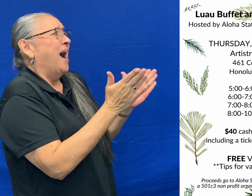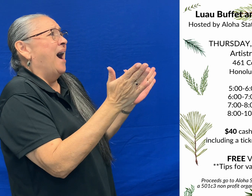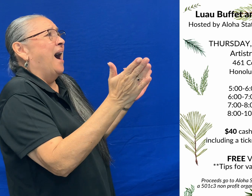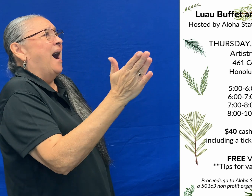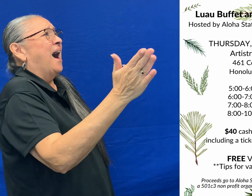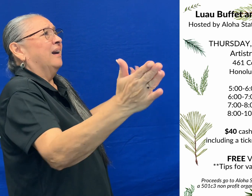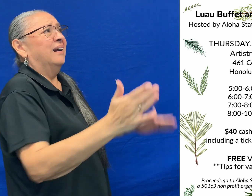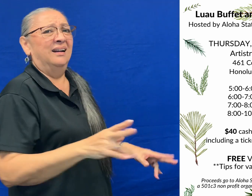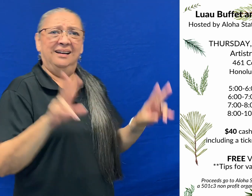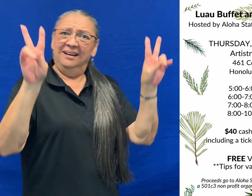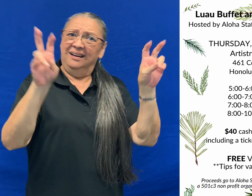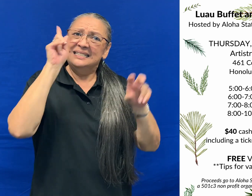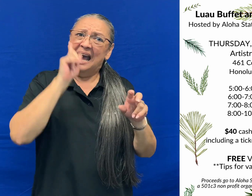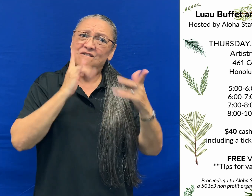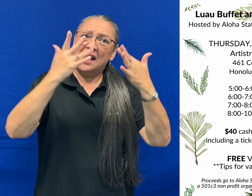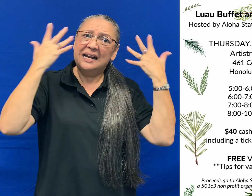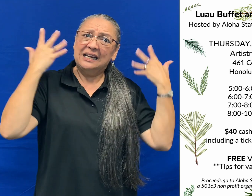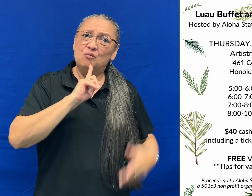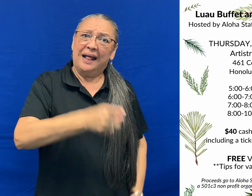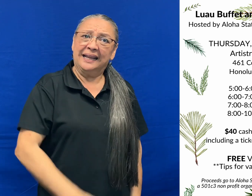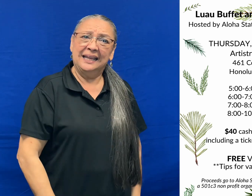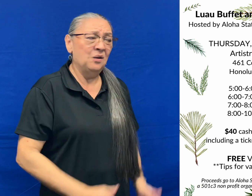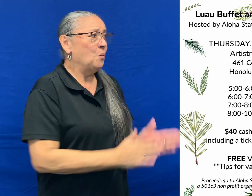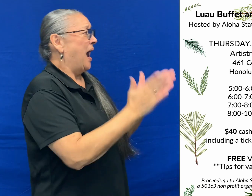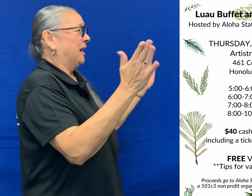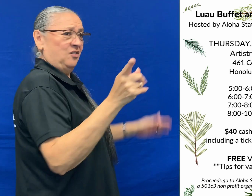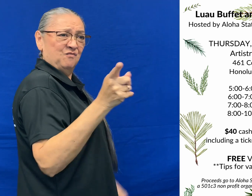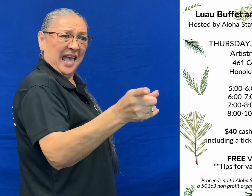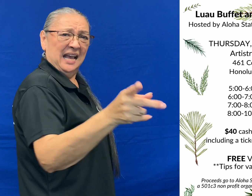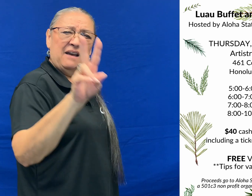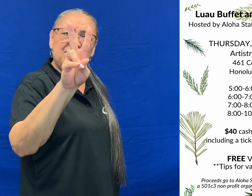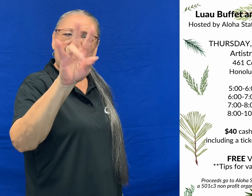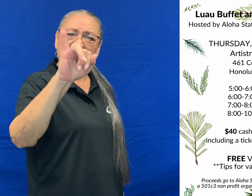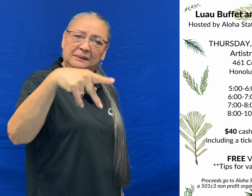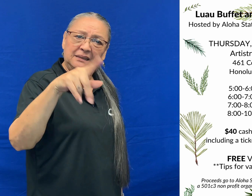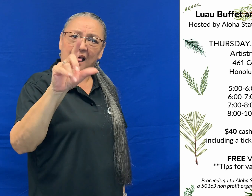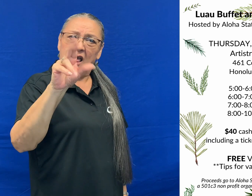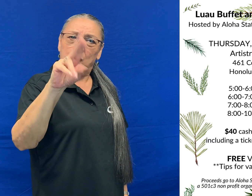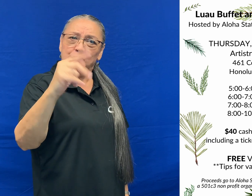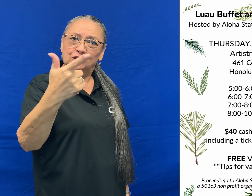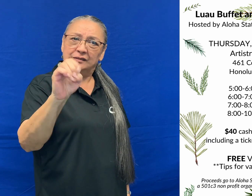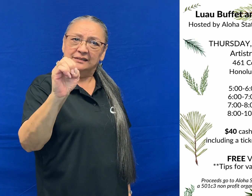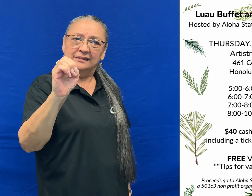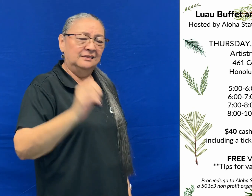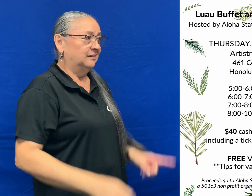is a wide open space that is really deaf friendly. It includes a VIP lounge on the right.